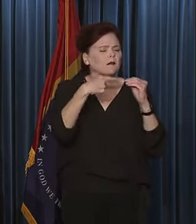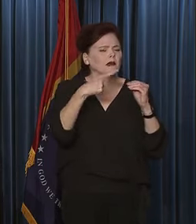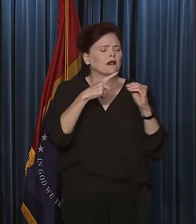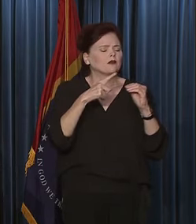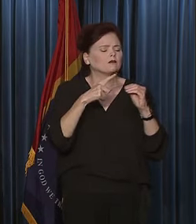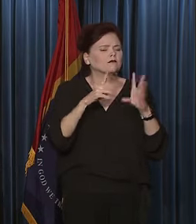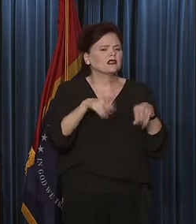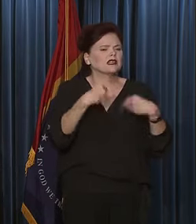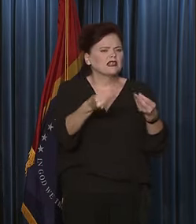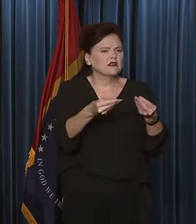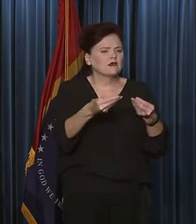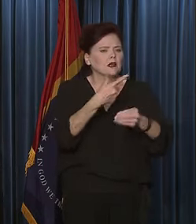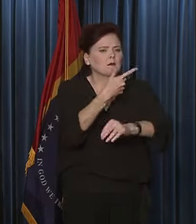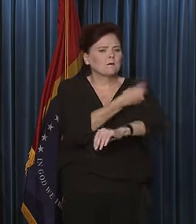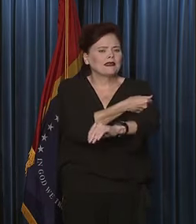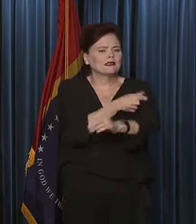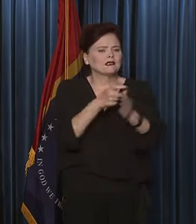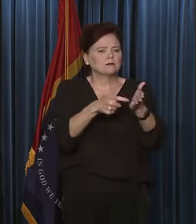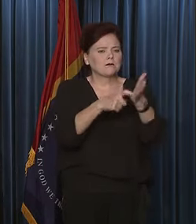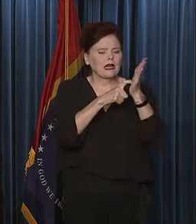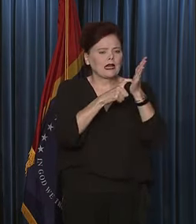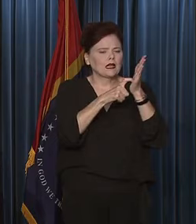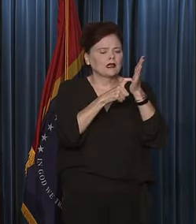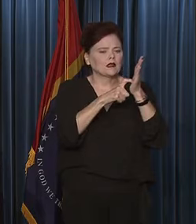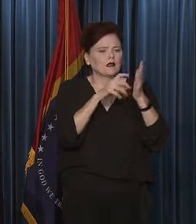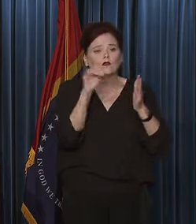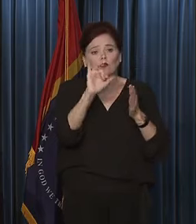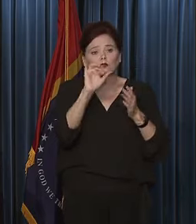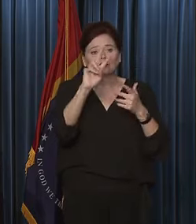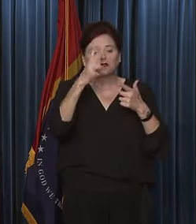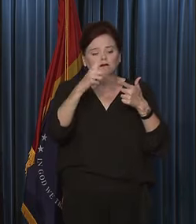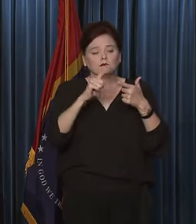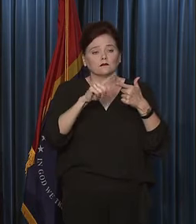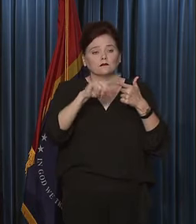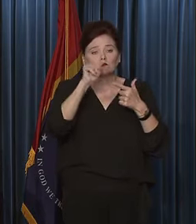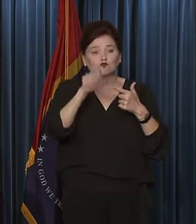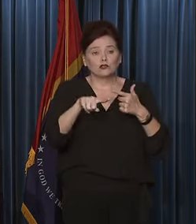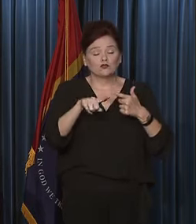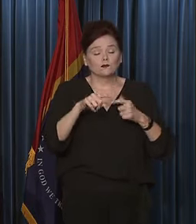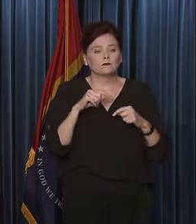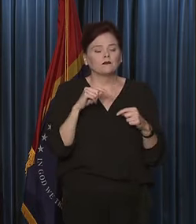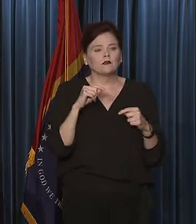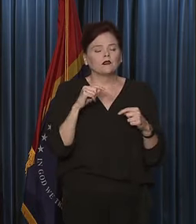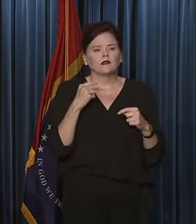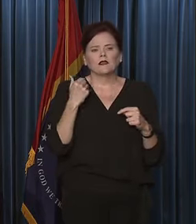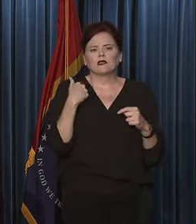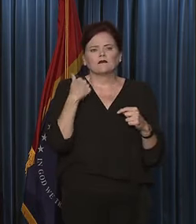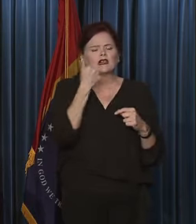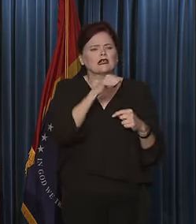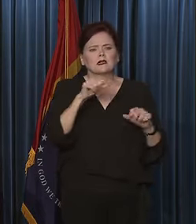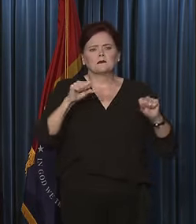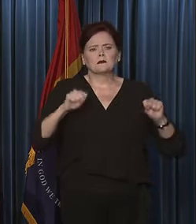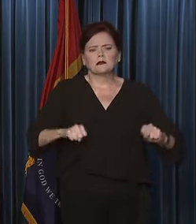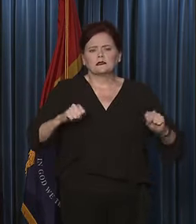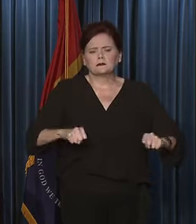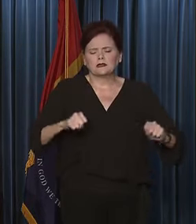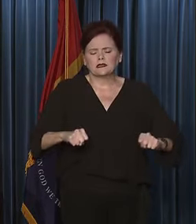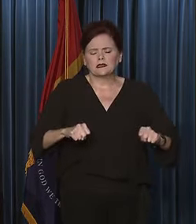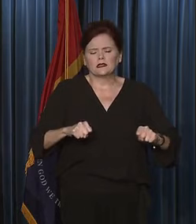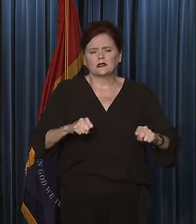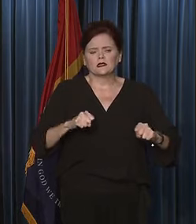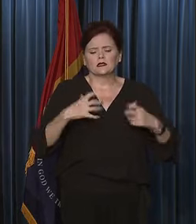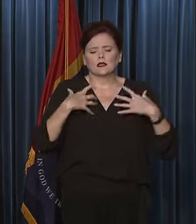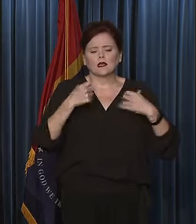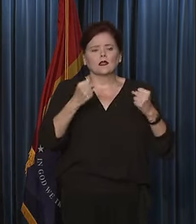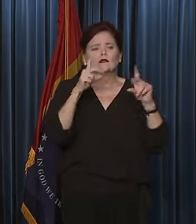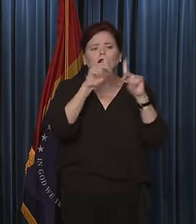a vaccine mandate? And then also, too, you know, is there any possibility of the